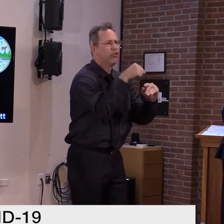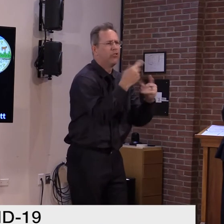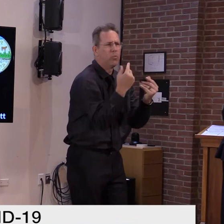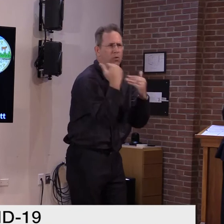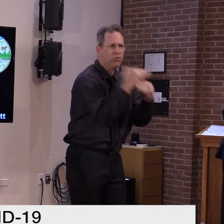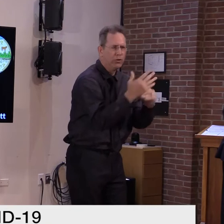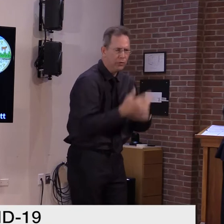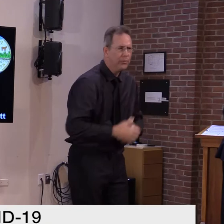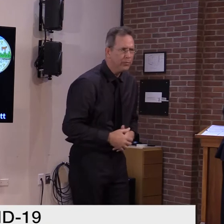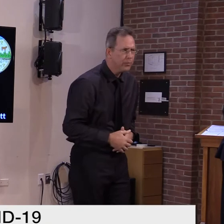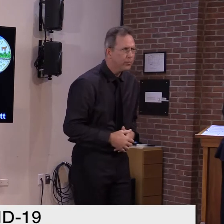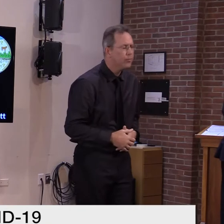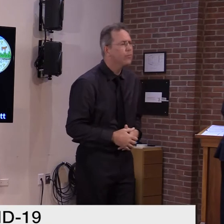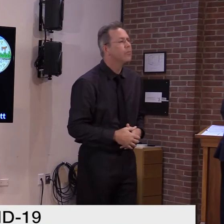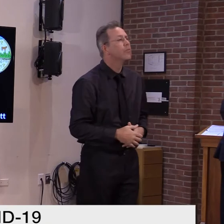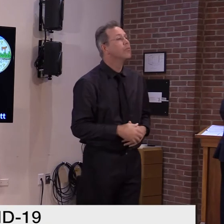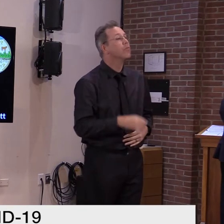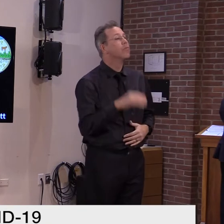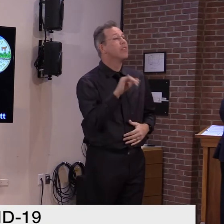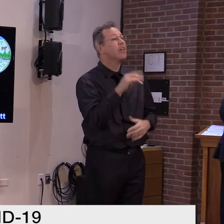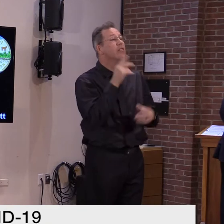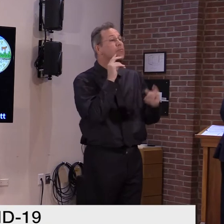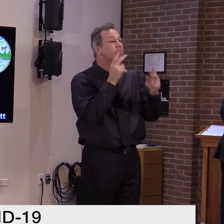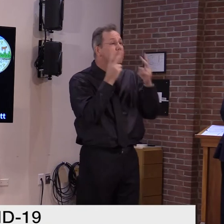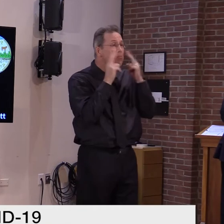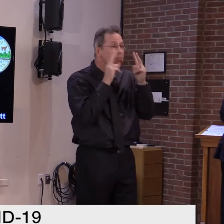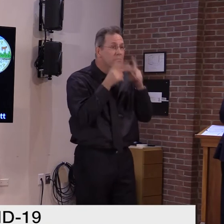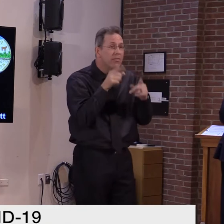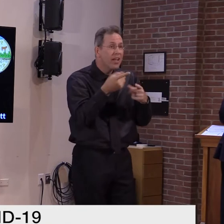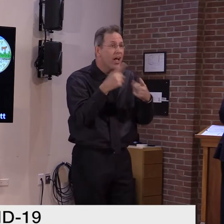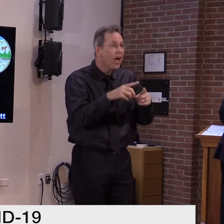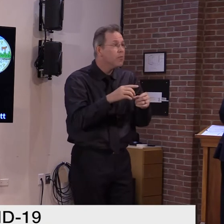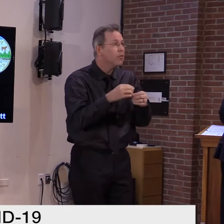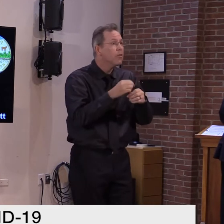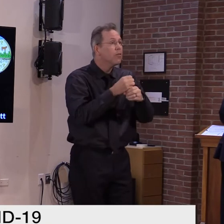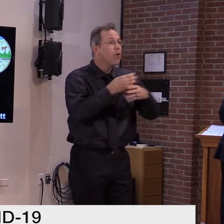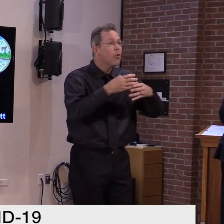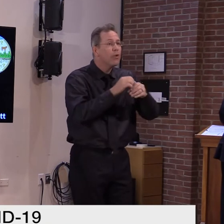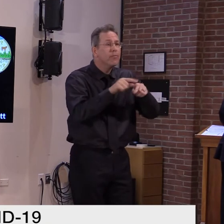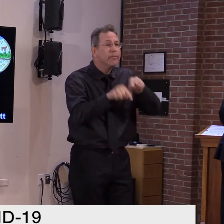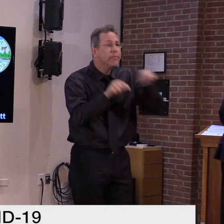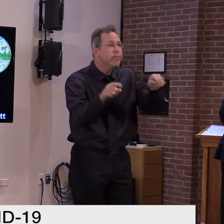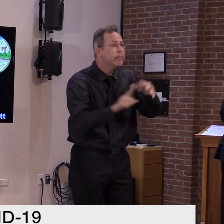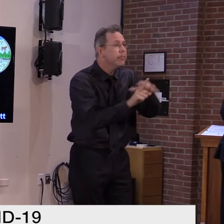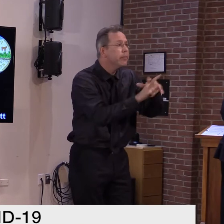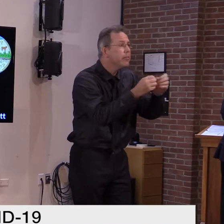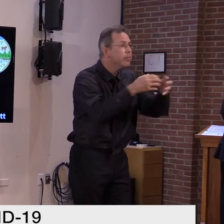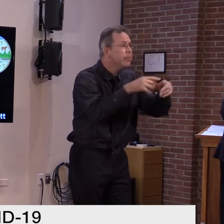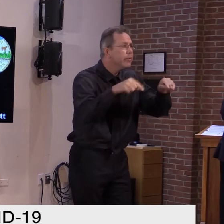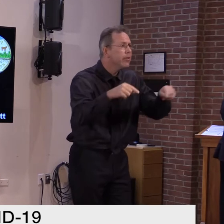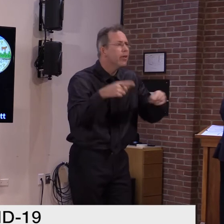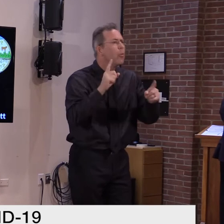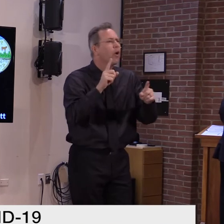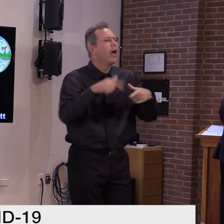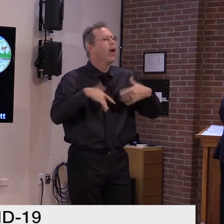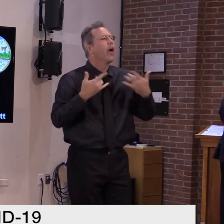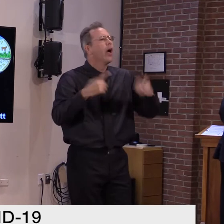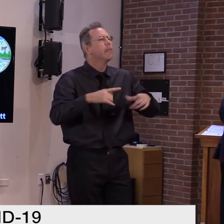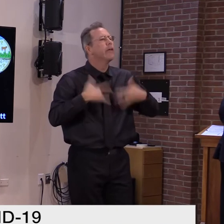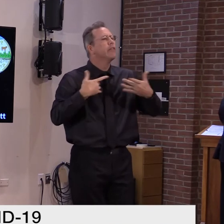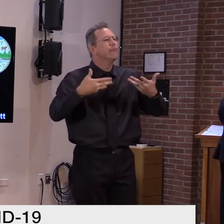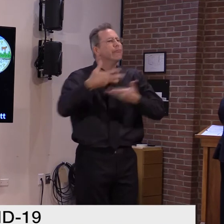As we've seen recently, many of our clusters and outbreaks are tracing back to private social gatherings like baby showers,